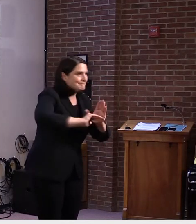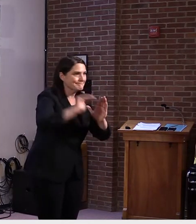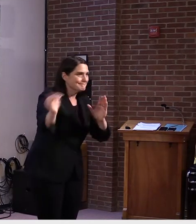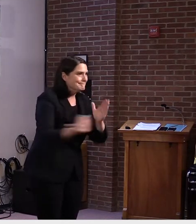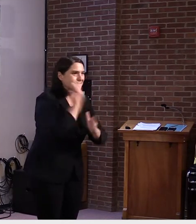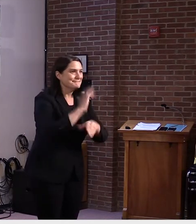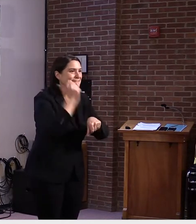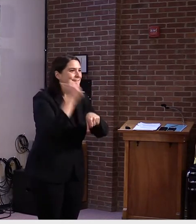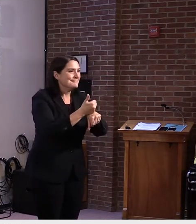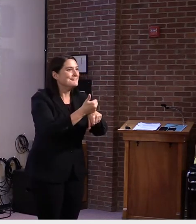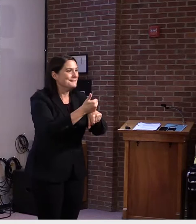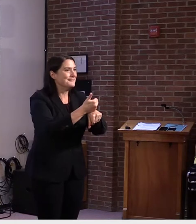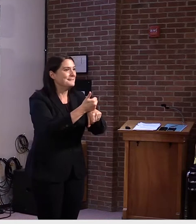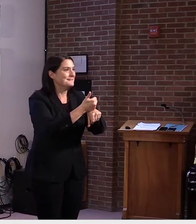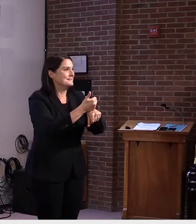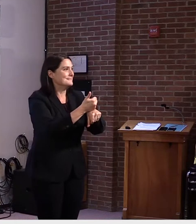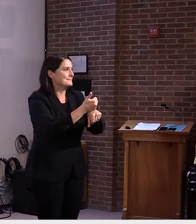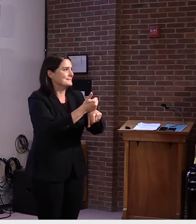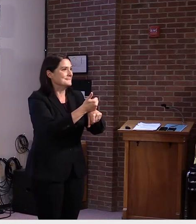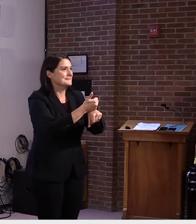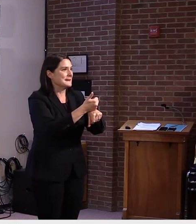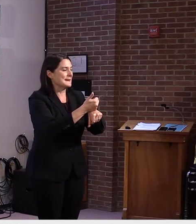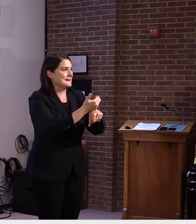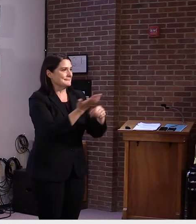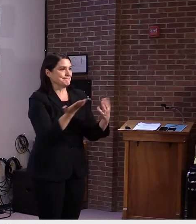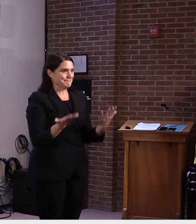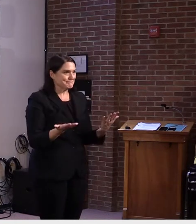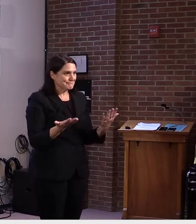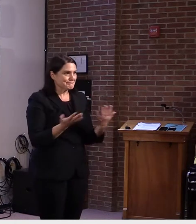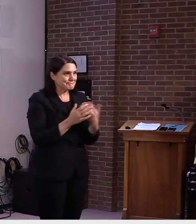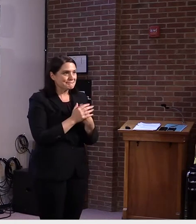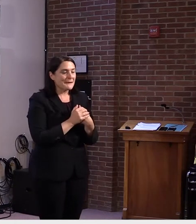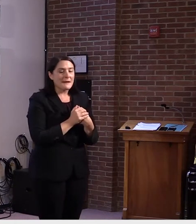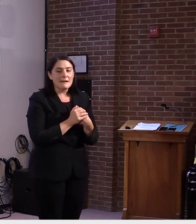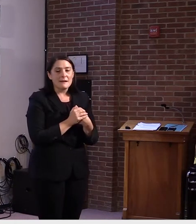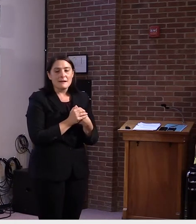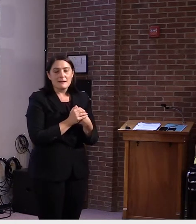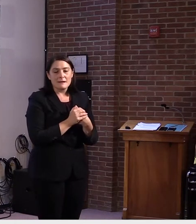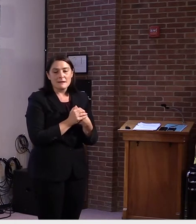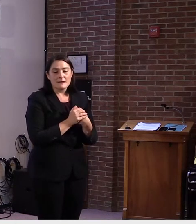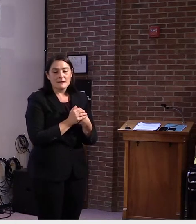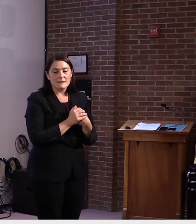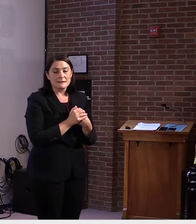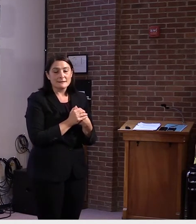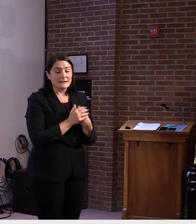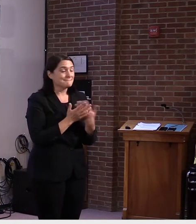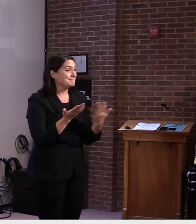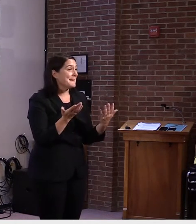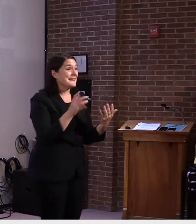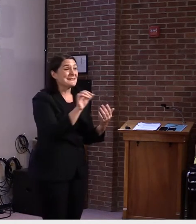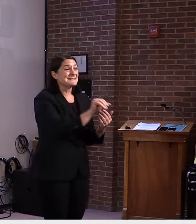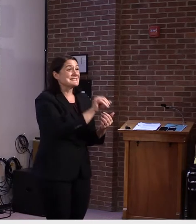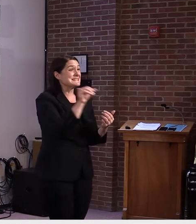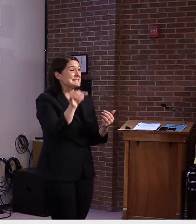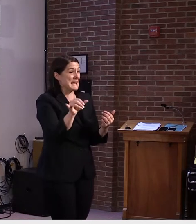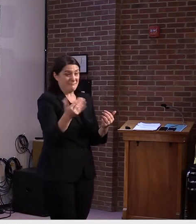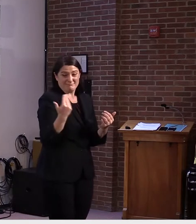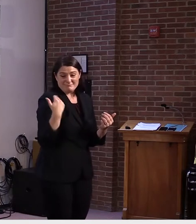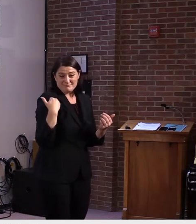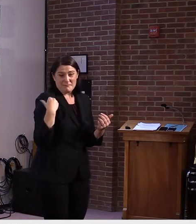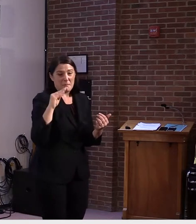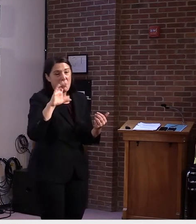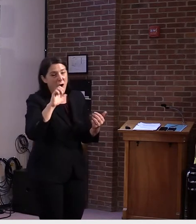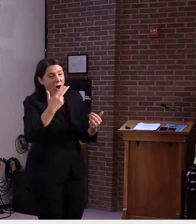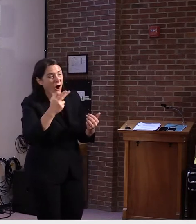during this, um, this situation. And I think you find just like we did at the height of the